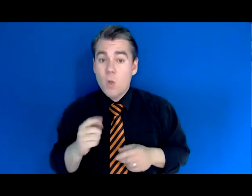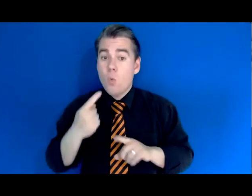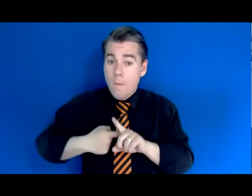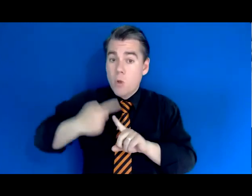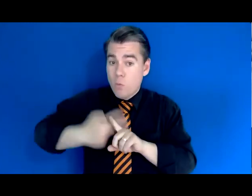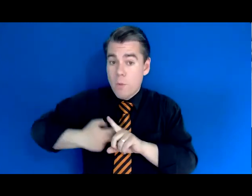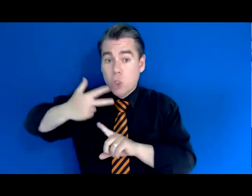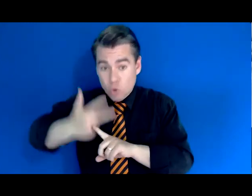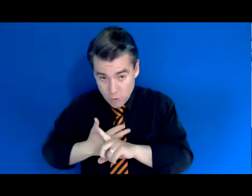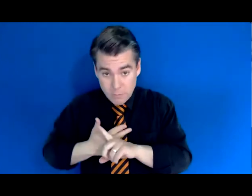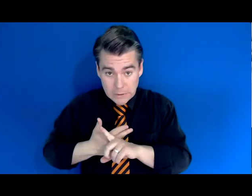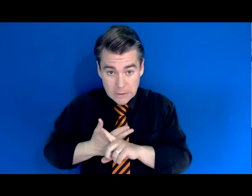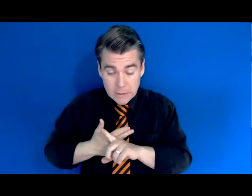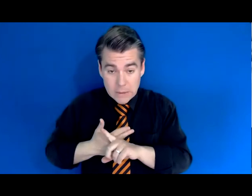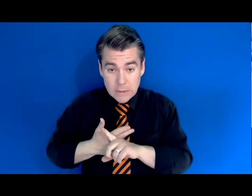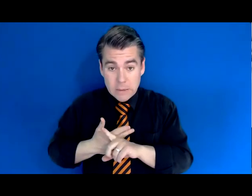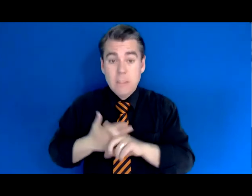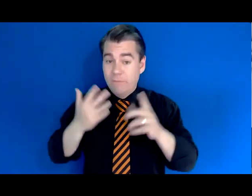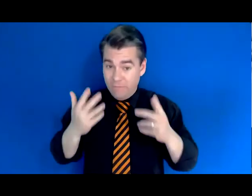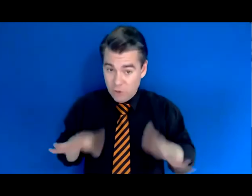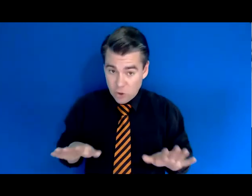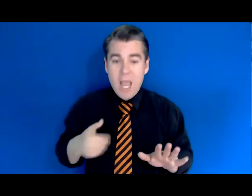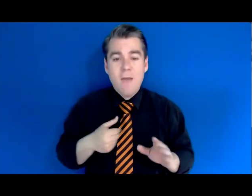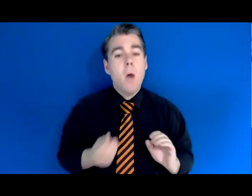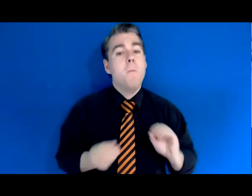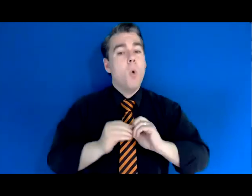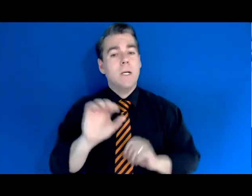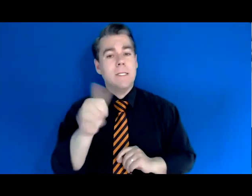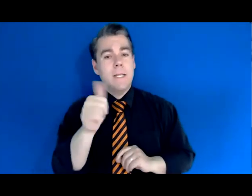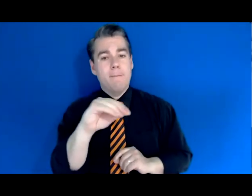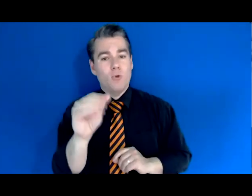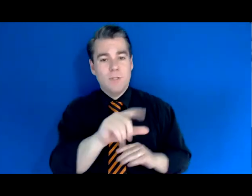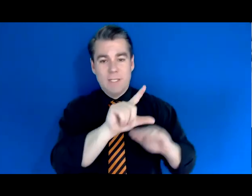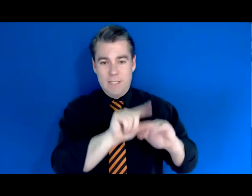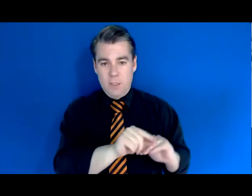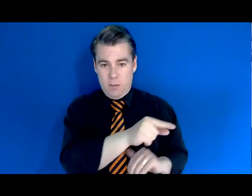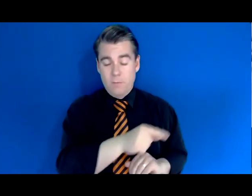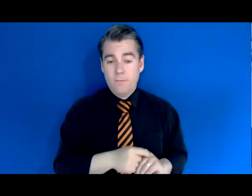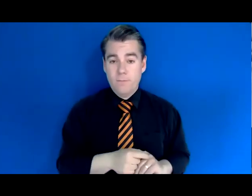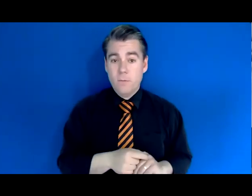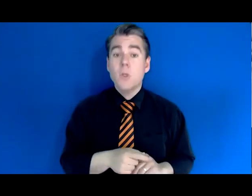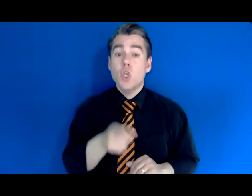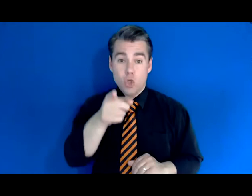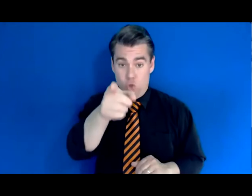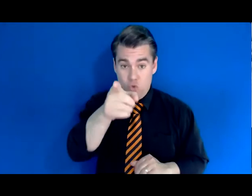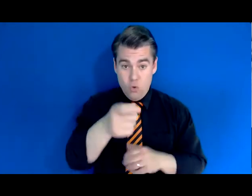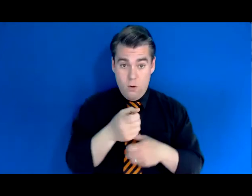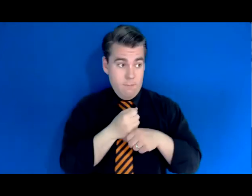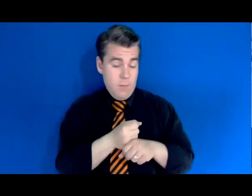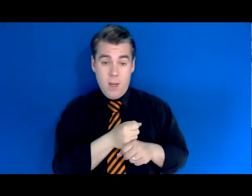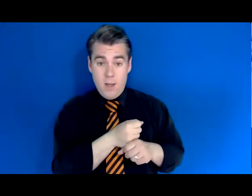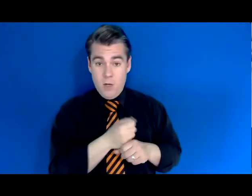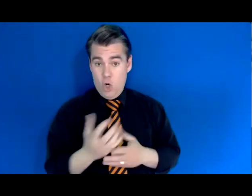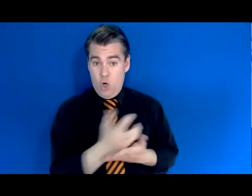use, they get an additional 10% discount. You make a preferred customer bonus for